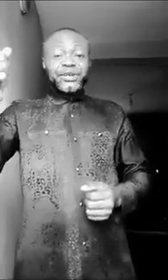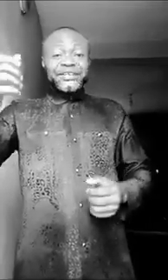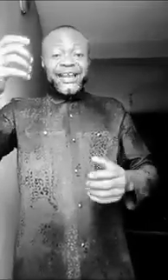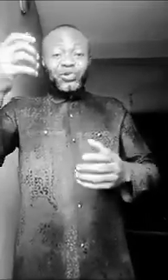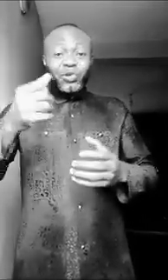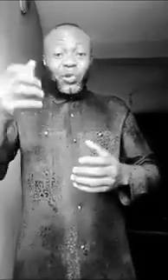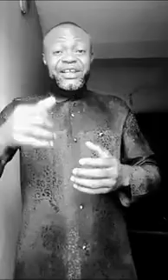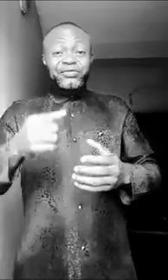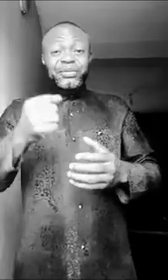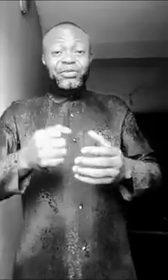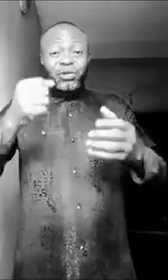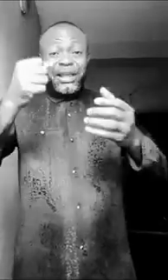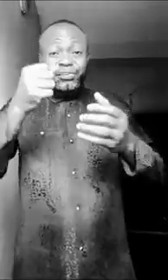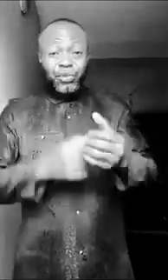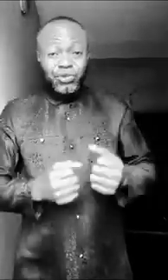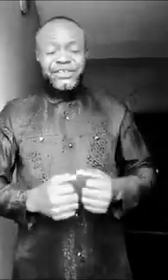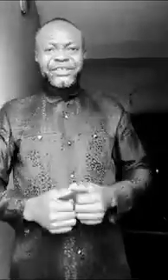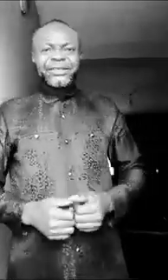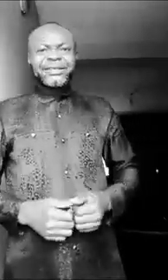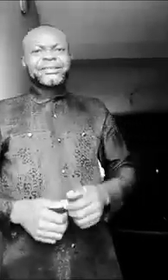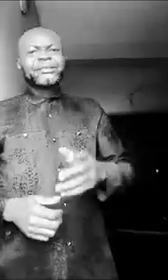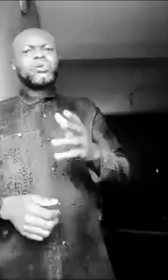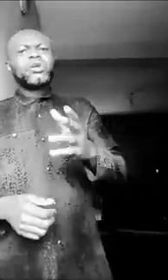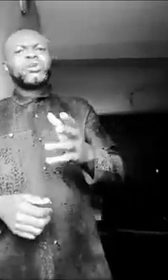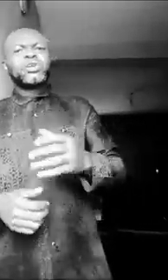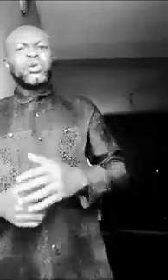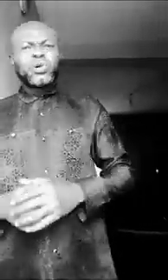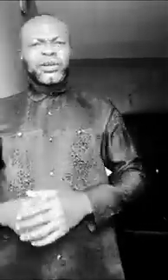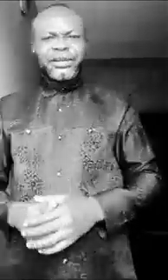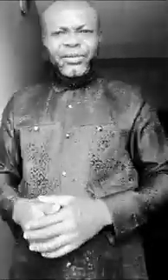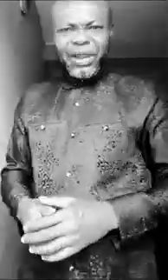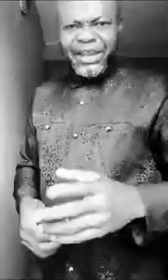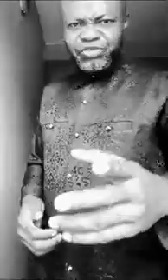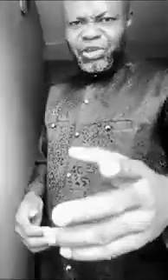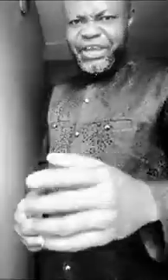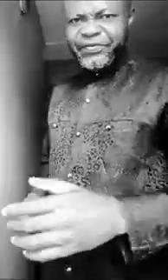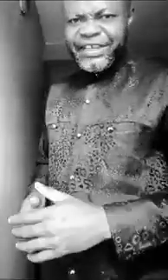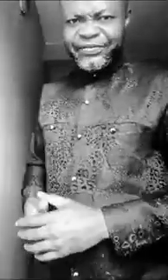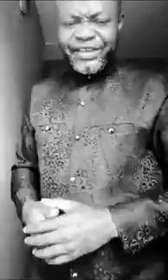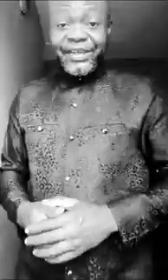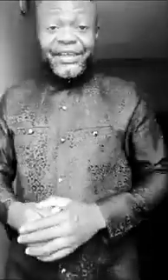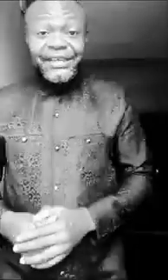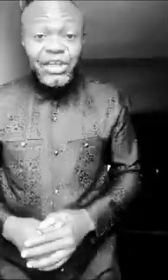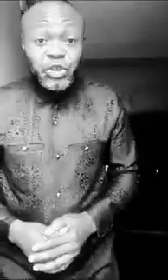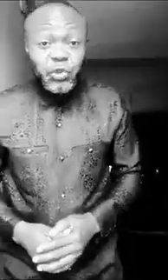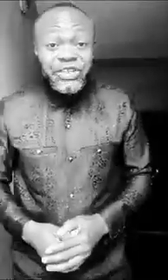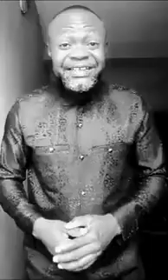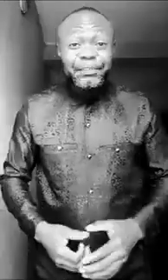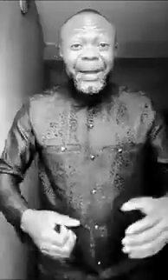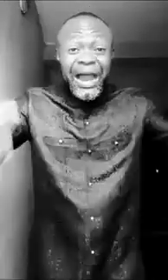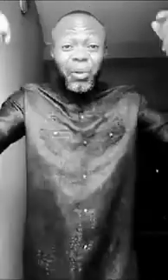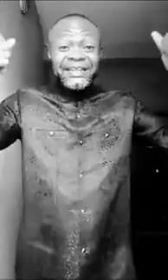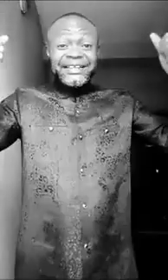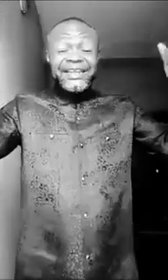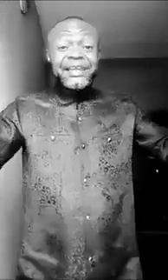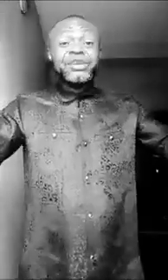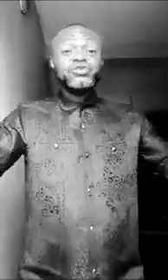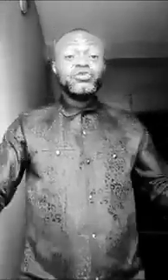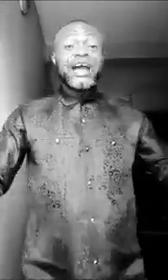it and you collect it from that one and close it. Glory be to the Lord. Why can't you go and give thanks to me? That shows that the power that enemies use and